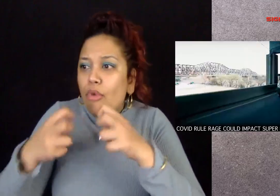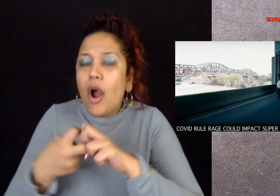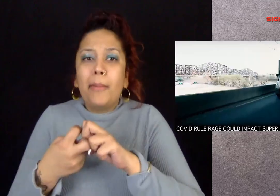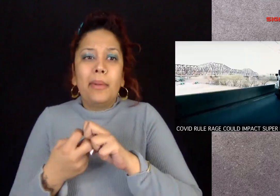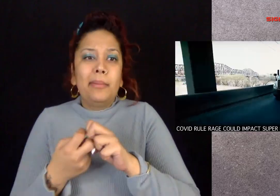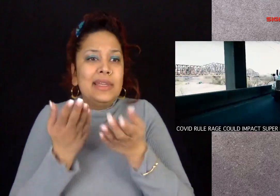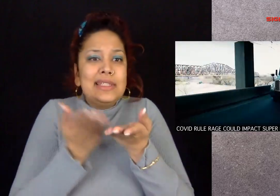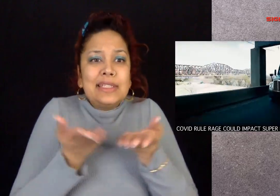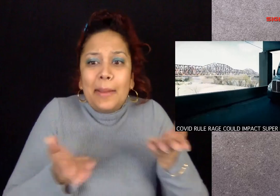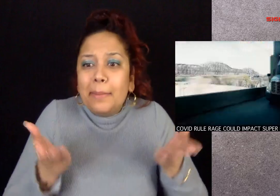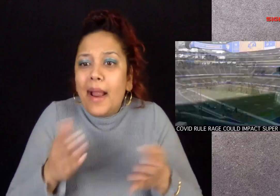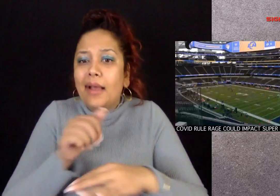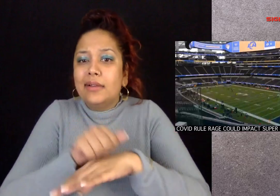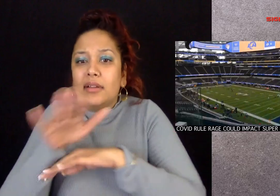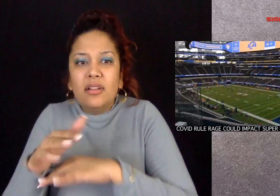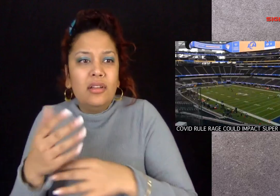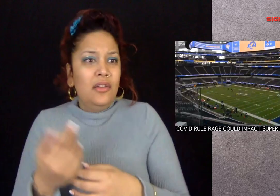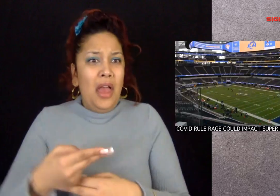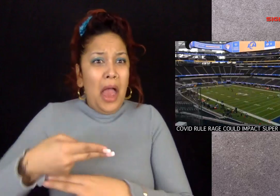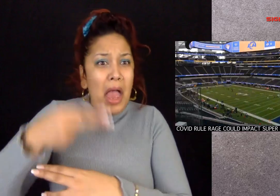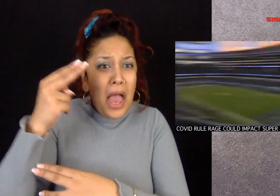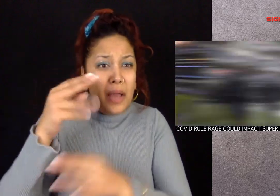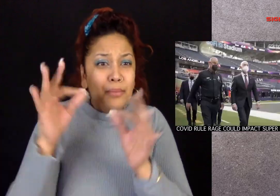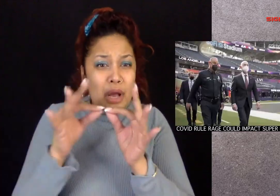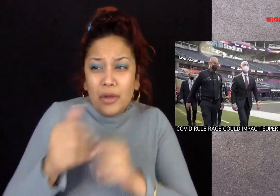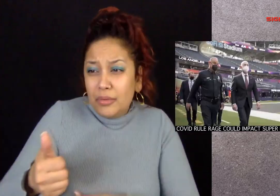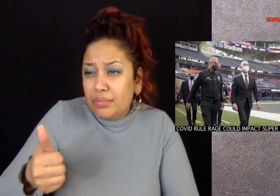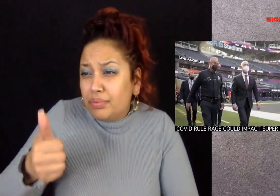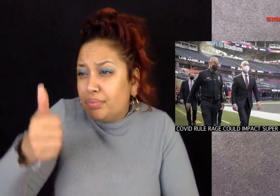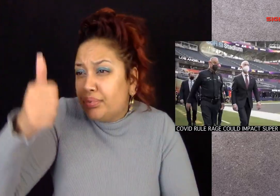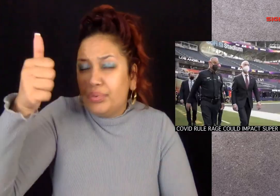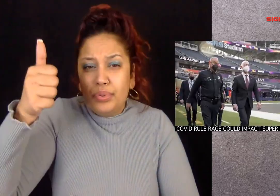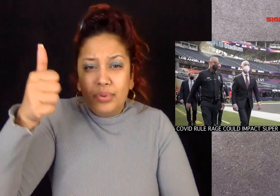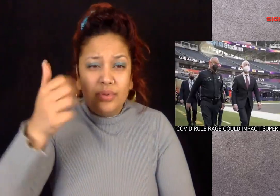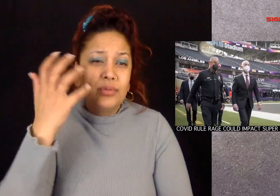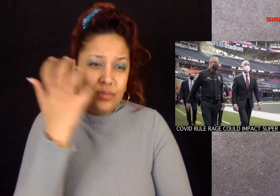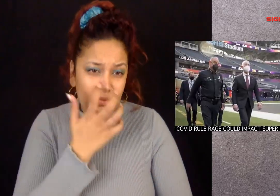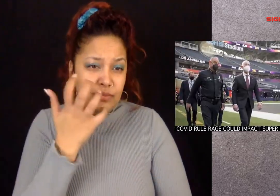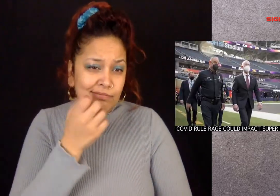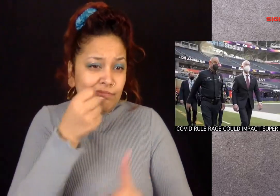Already the pandemic has led to problems with supplies and higher prices.